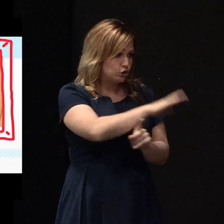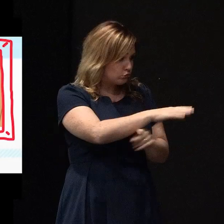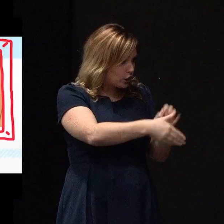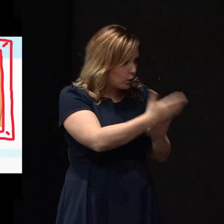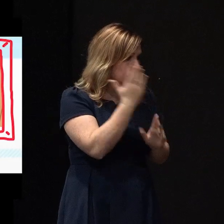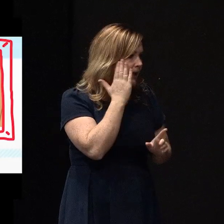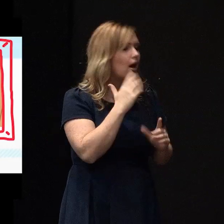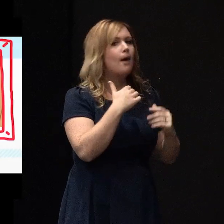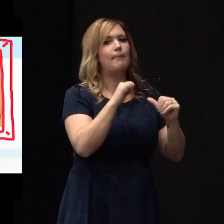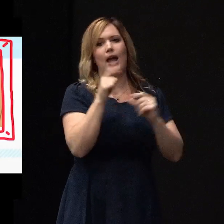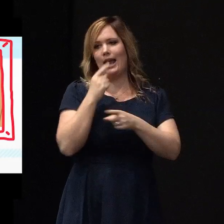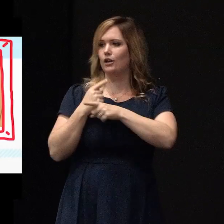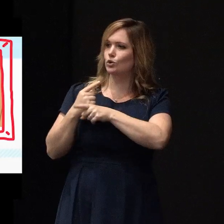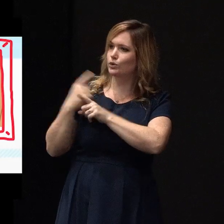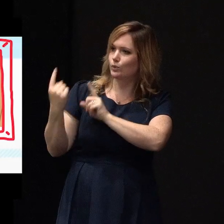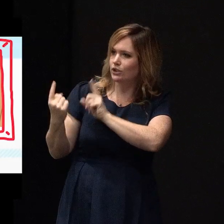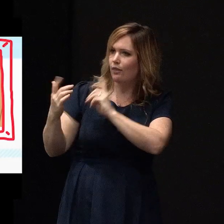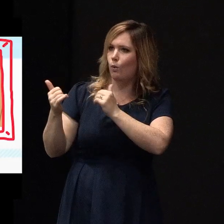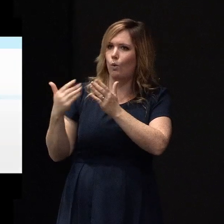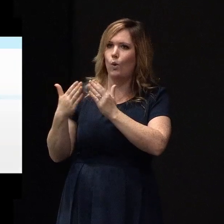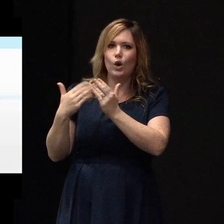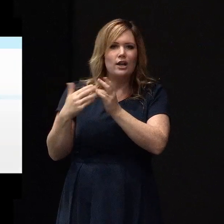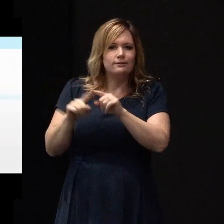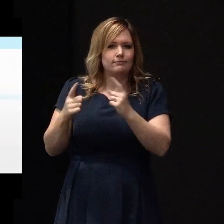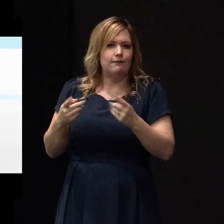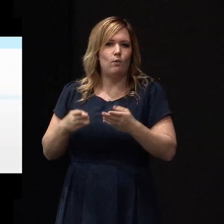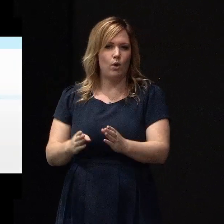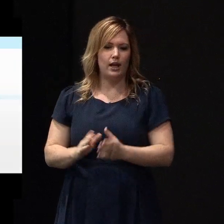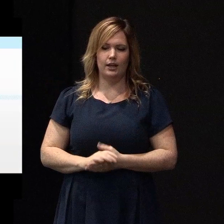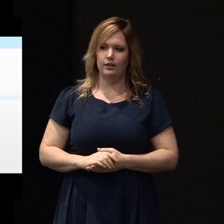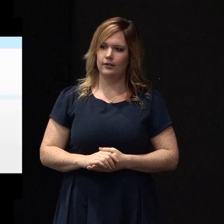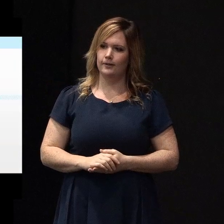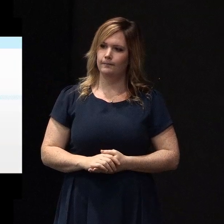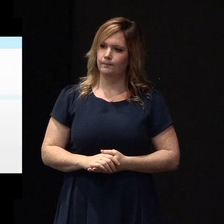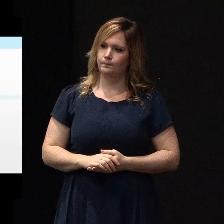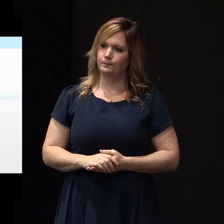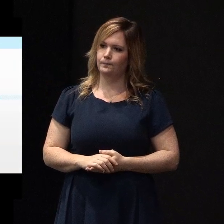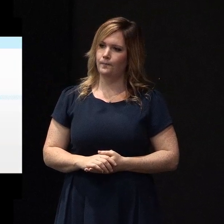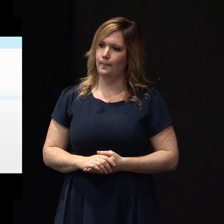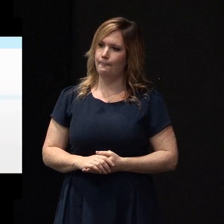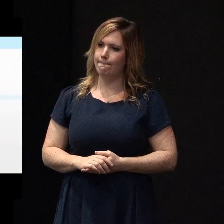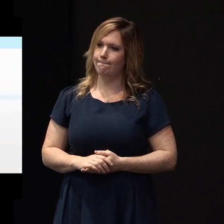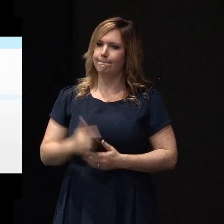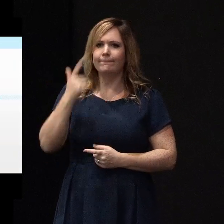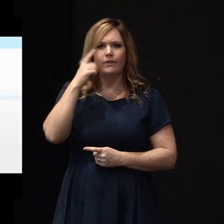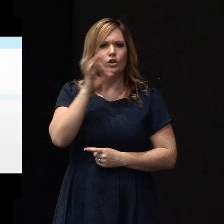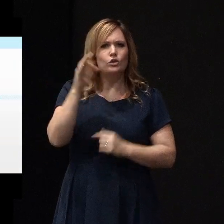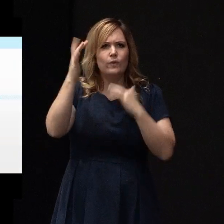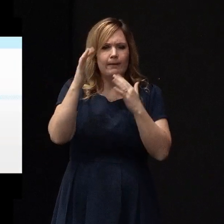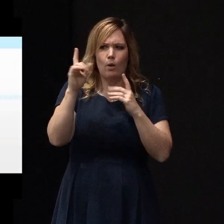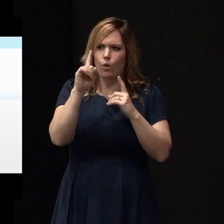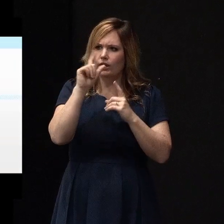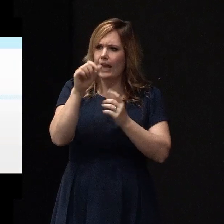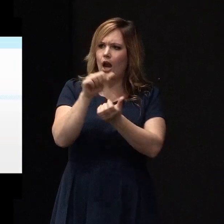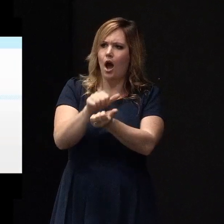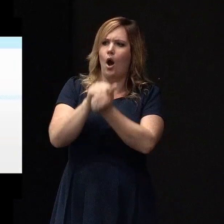or arrange it in some other way. Try to think about what we can hang on to or